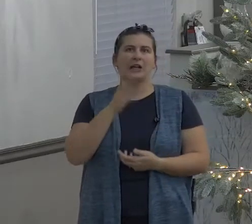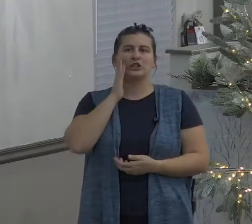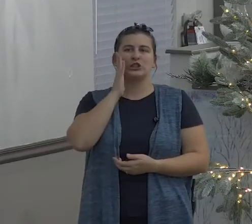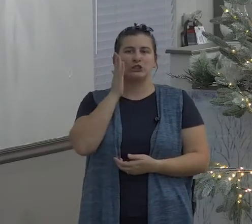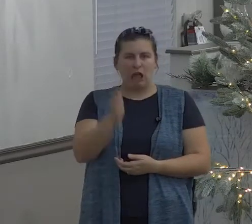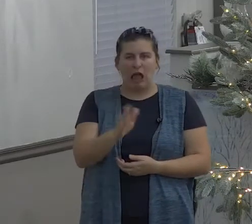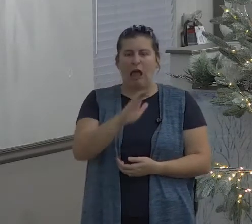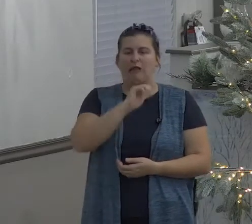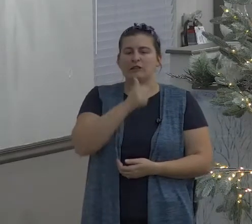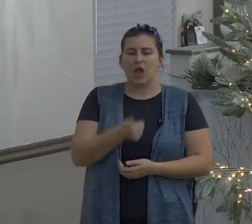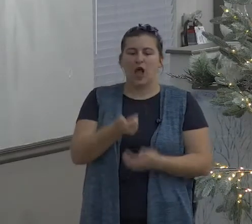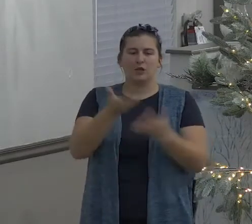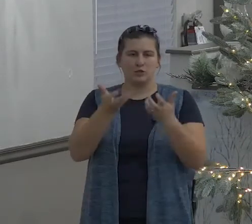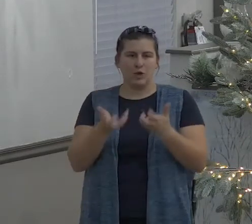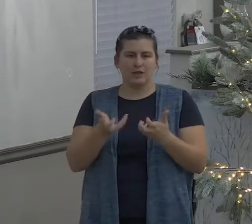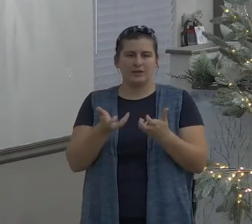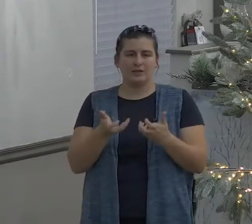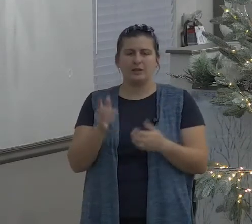and